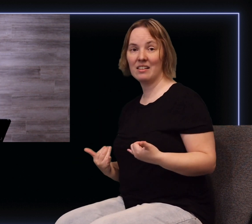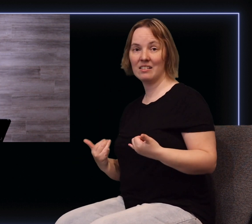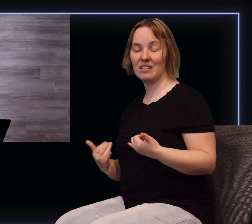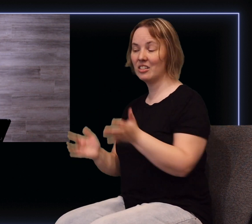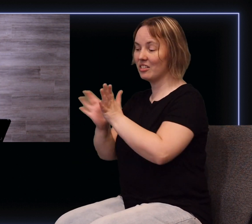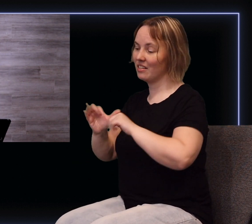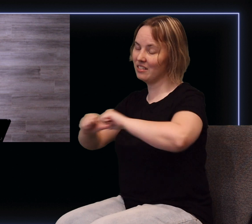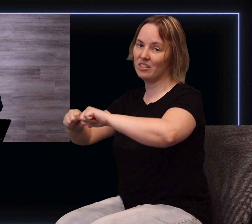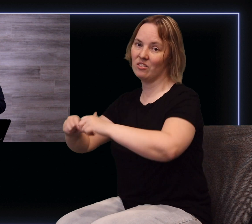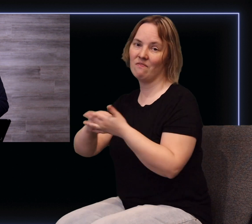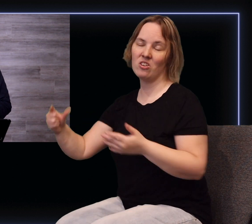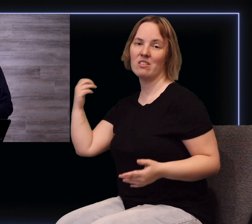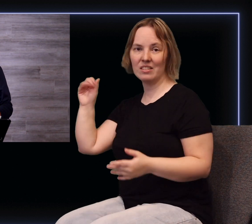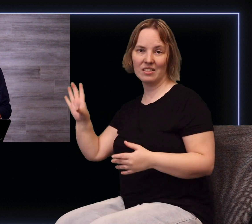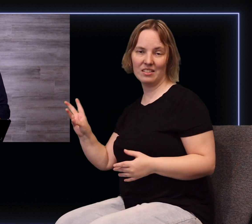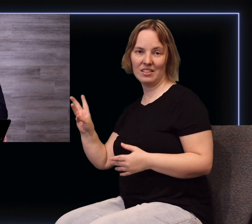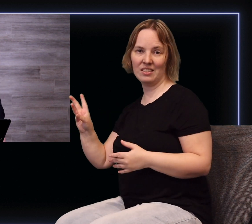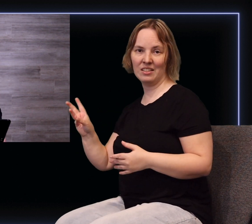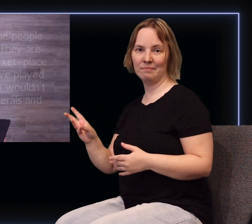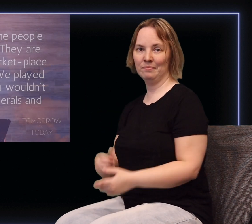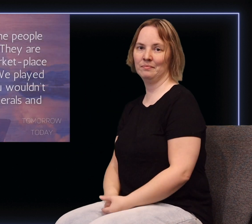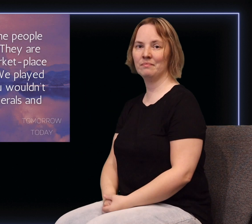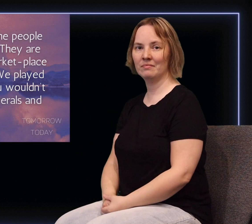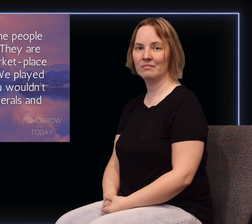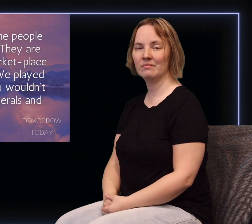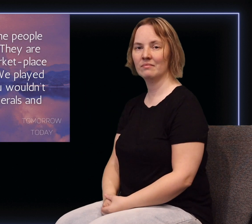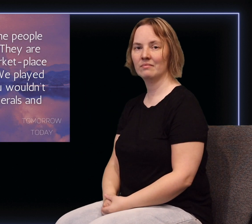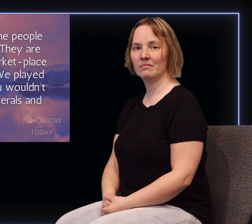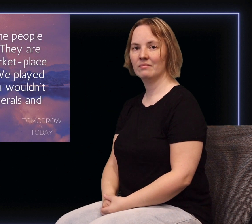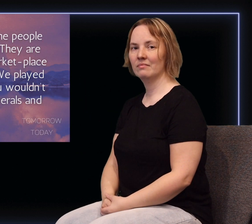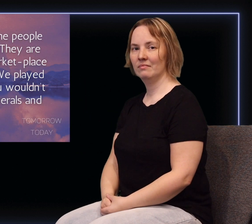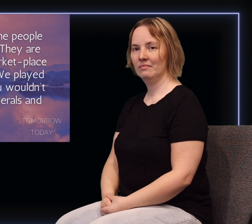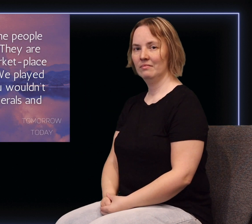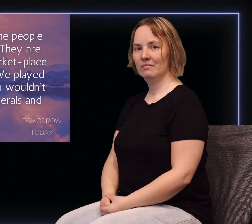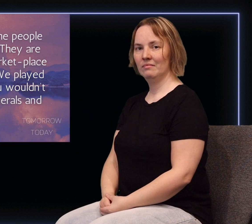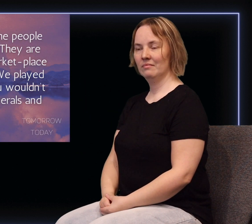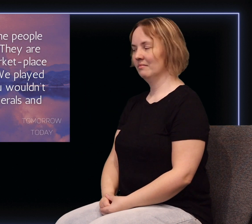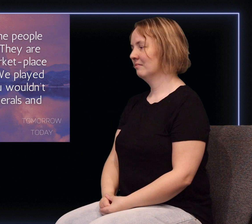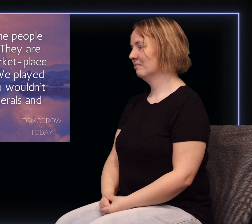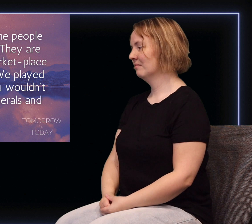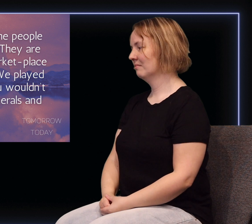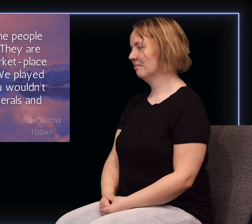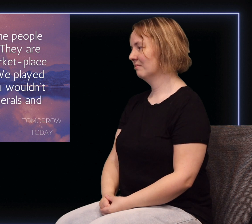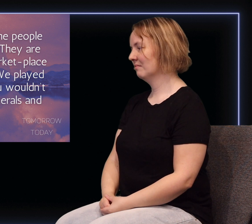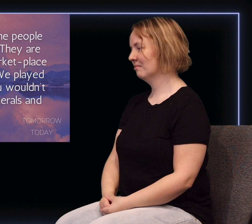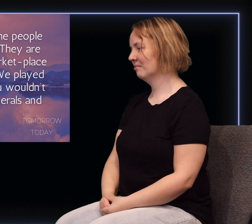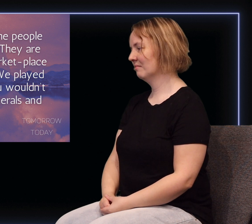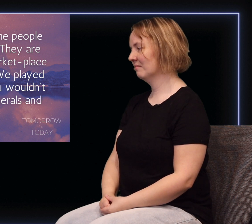Now, Jesus continues in verse 16. But how can I show what the people of this generation are like? They are